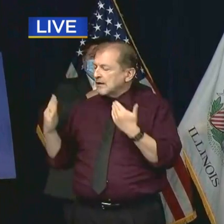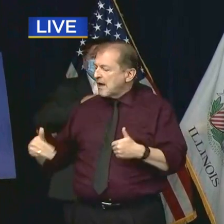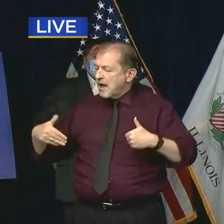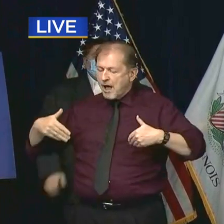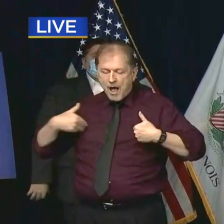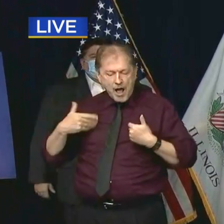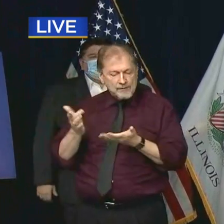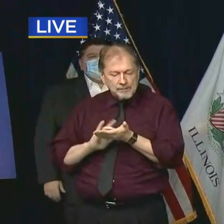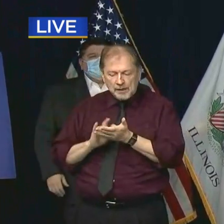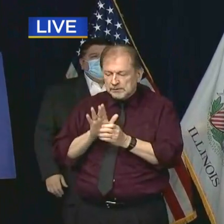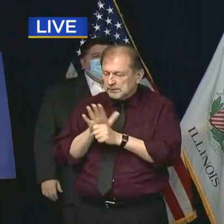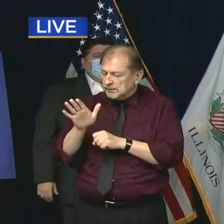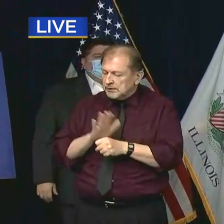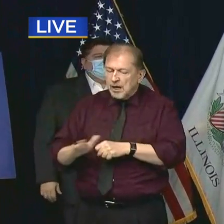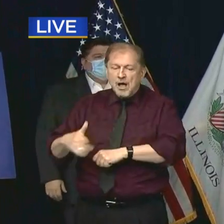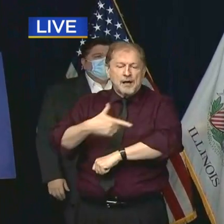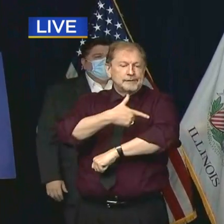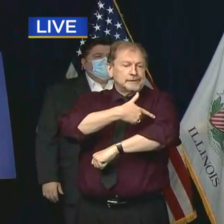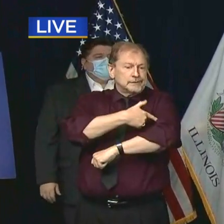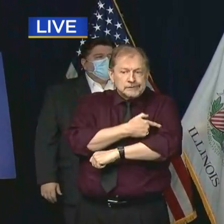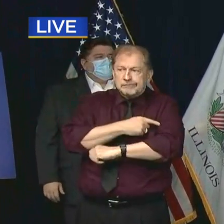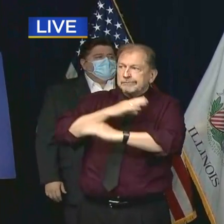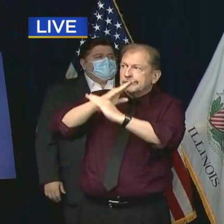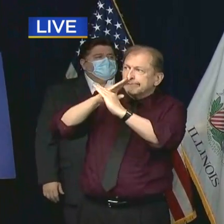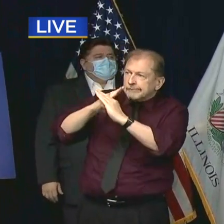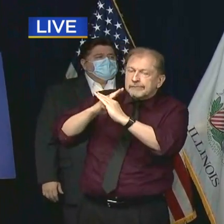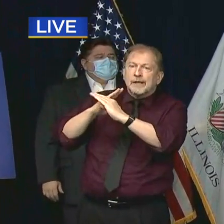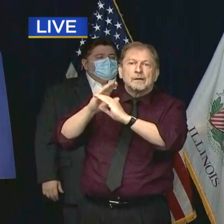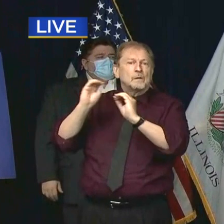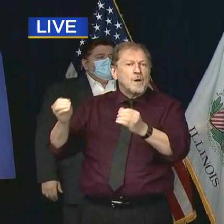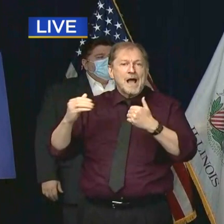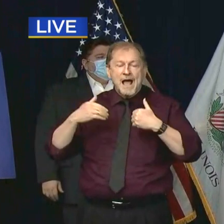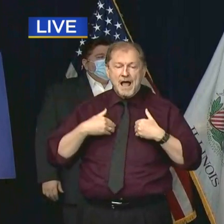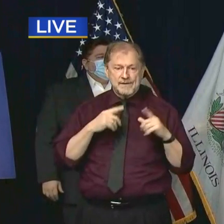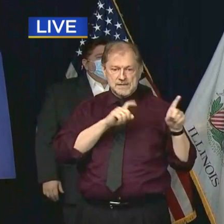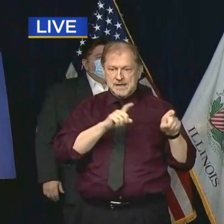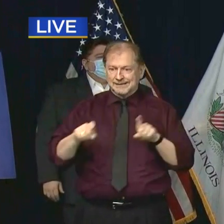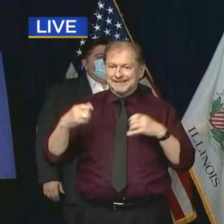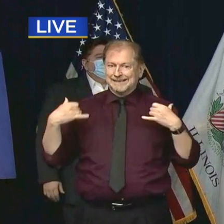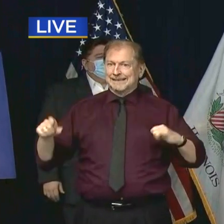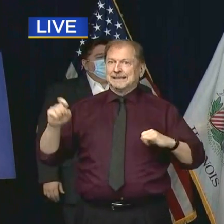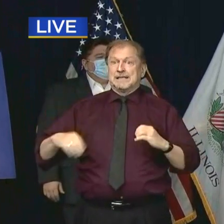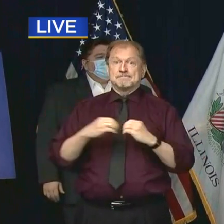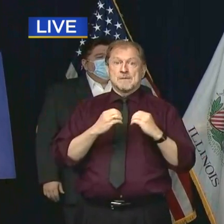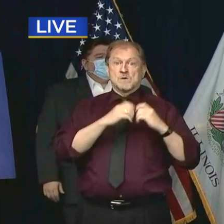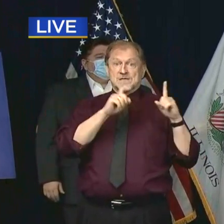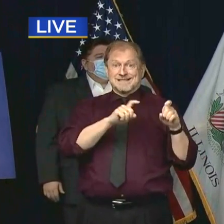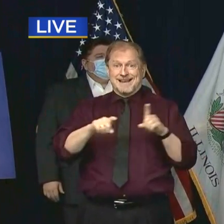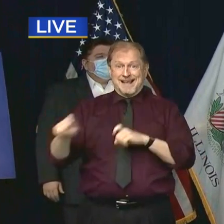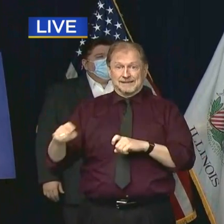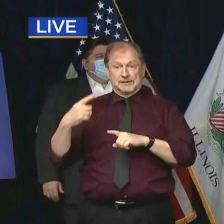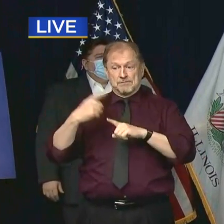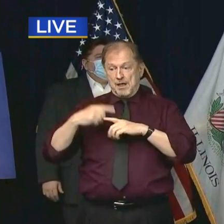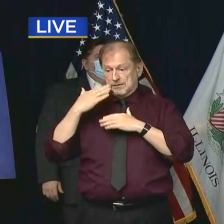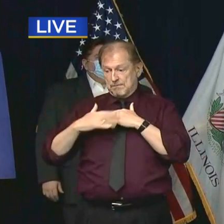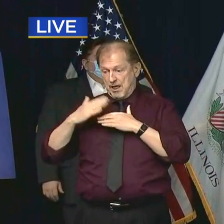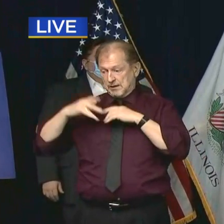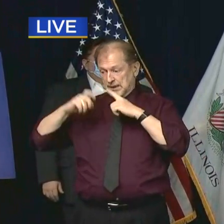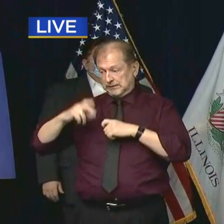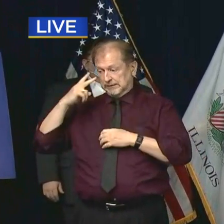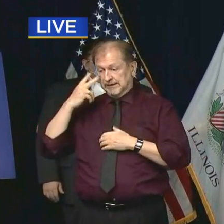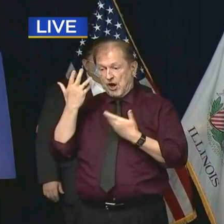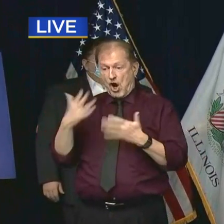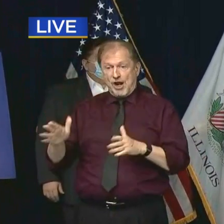have enough testing to rapidly identify everyone who's infected and who has been infected previously. This is the reality of the